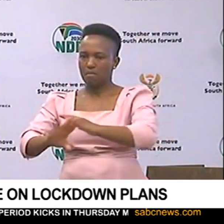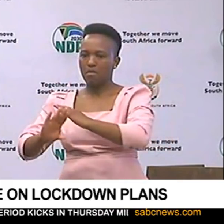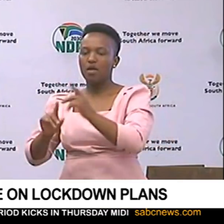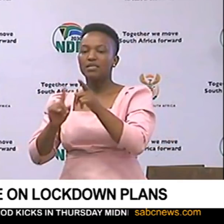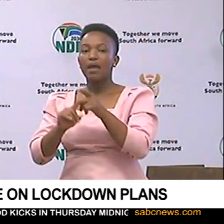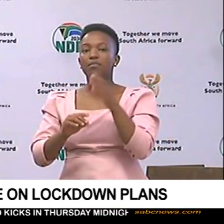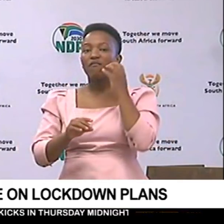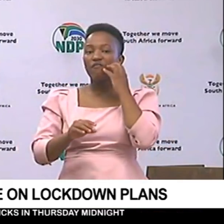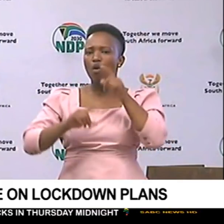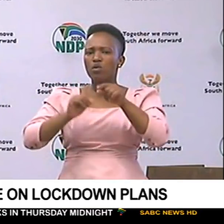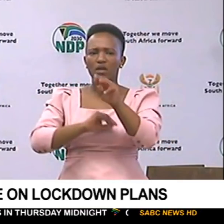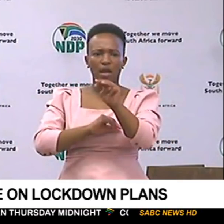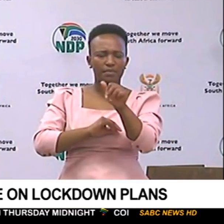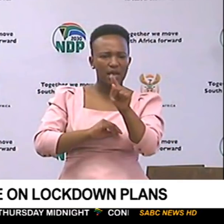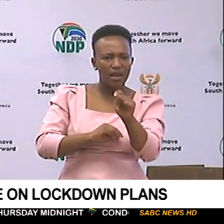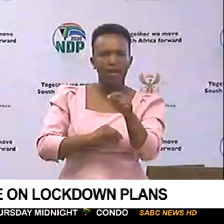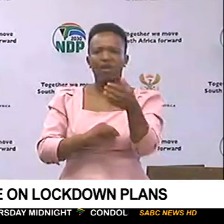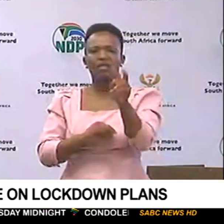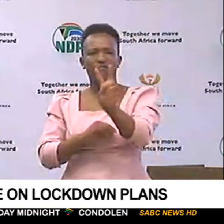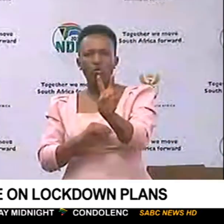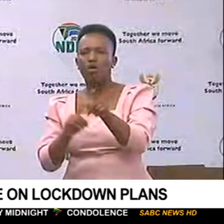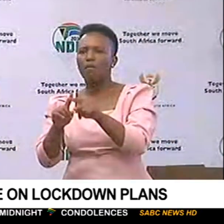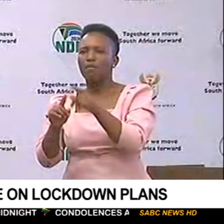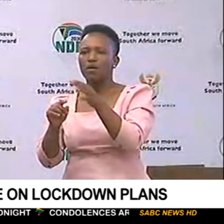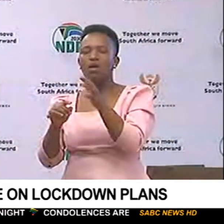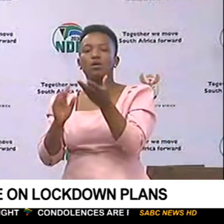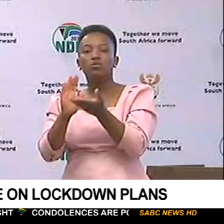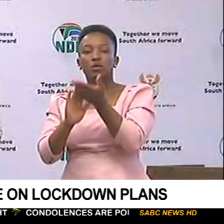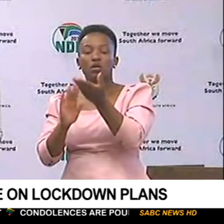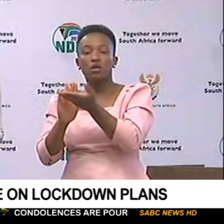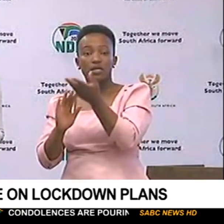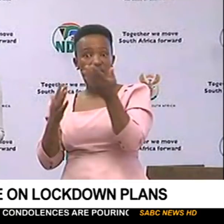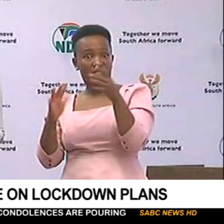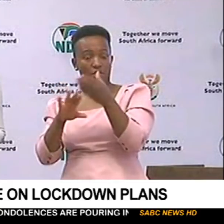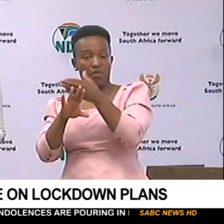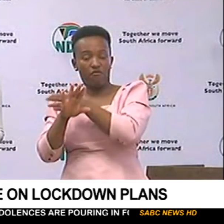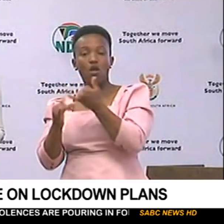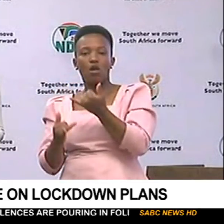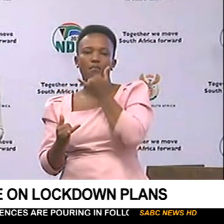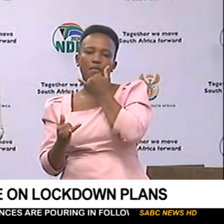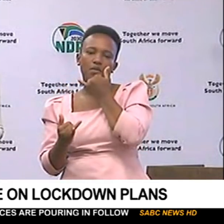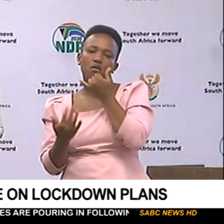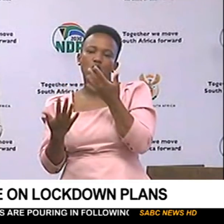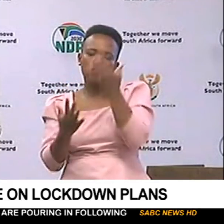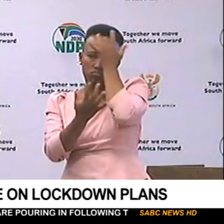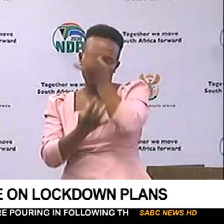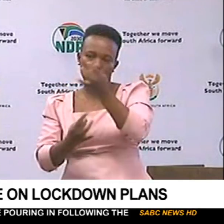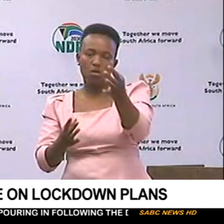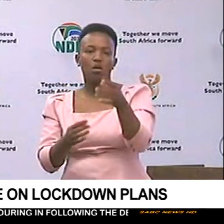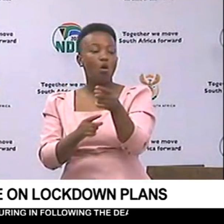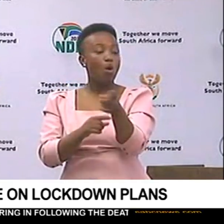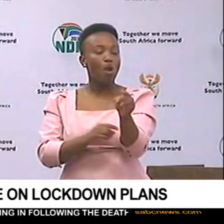operators themselves to increase the cost of data. That I'm happy to report that all our